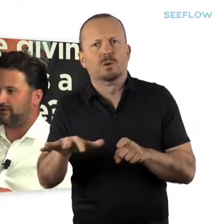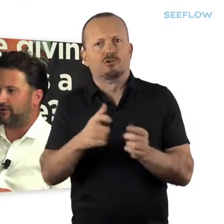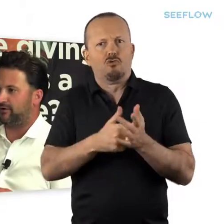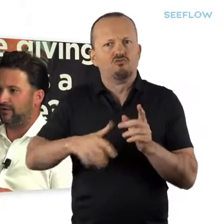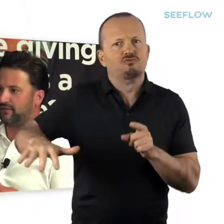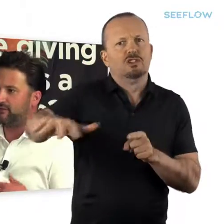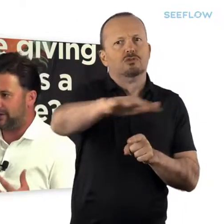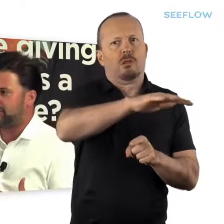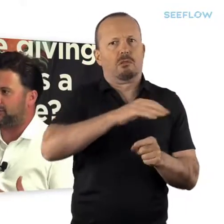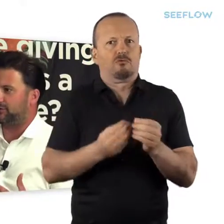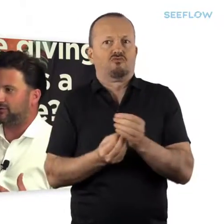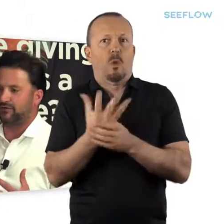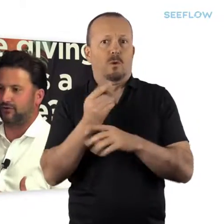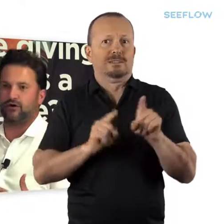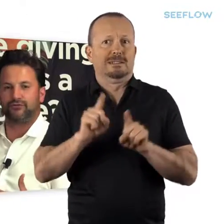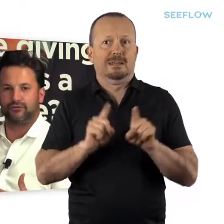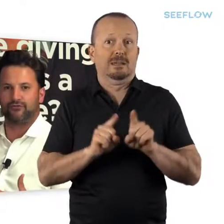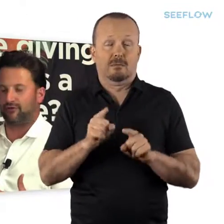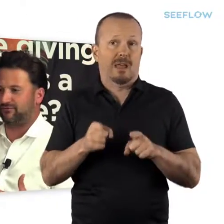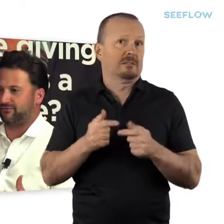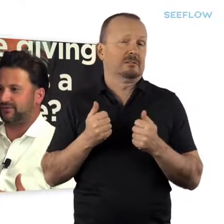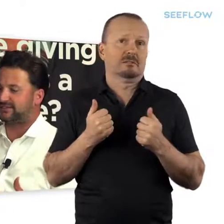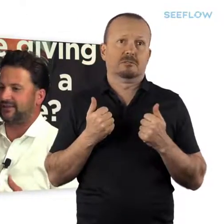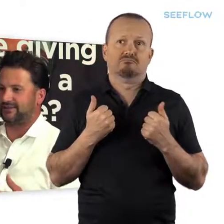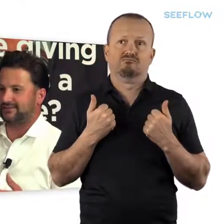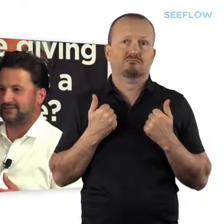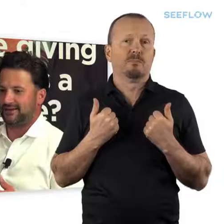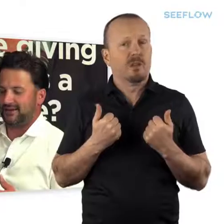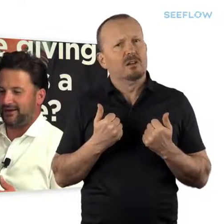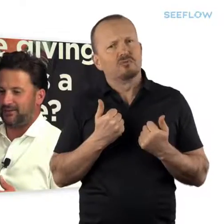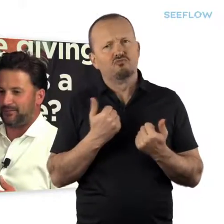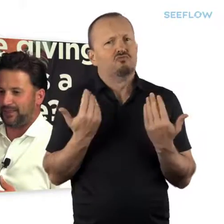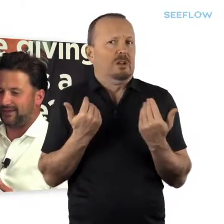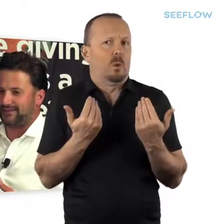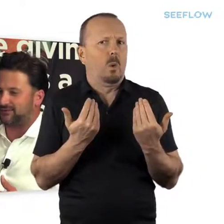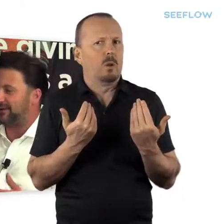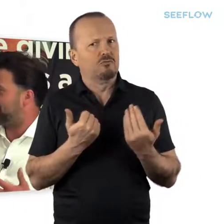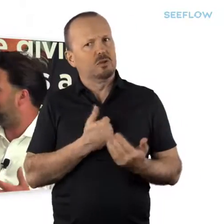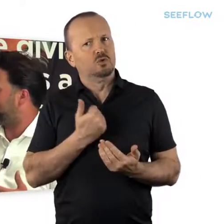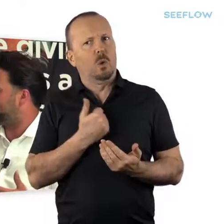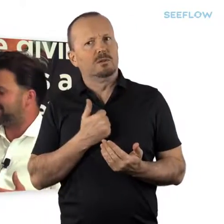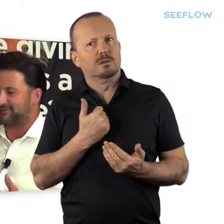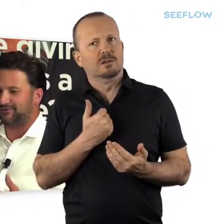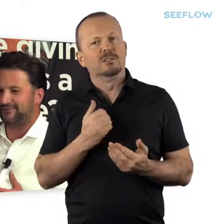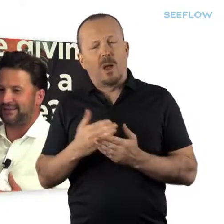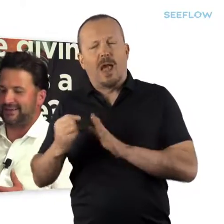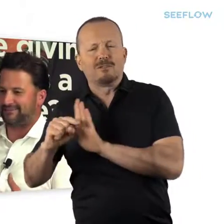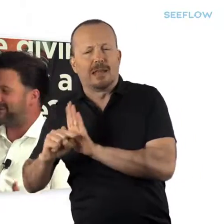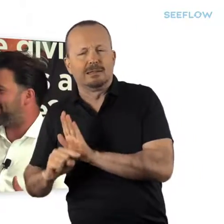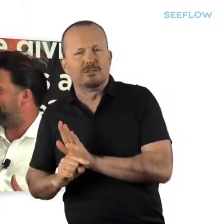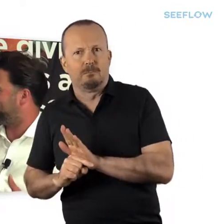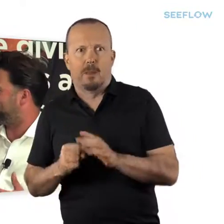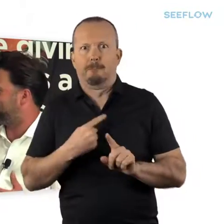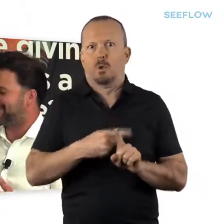thumbprint on the regional growth of the city is a really neat part of it, and that